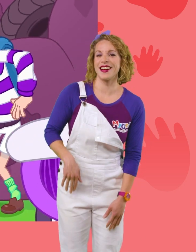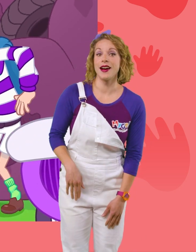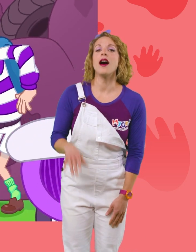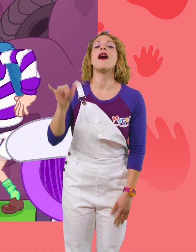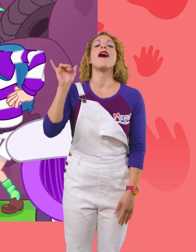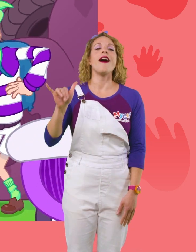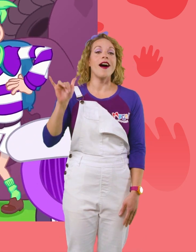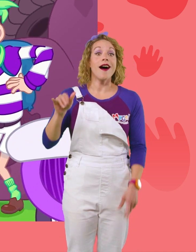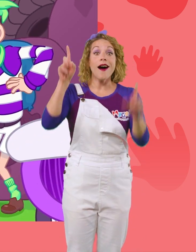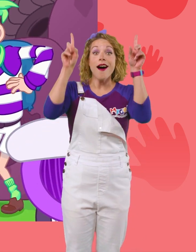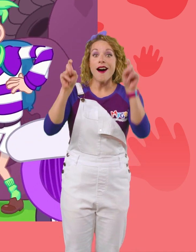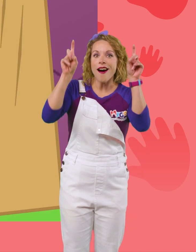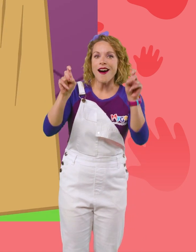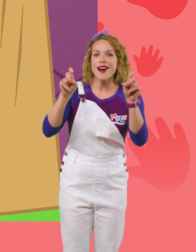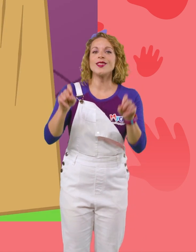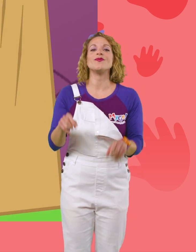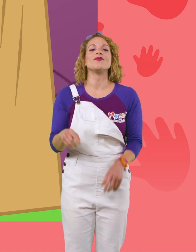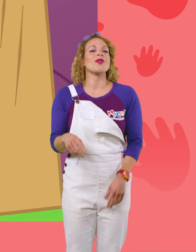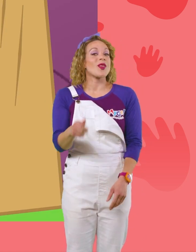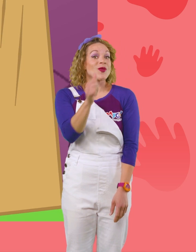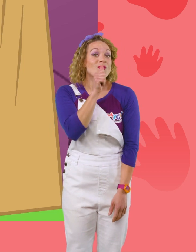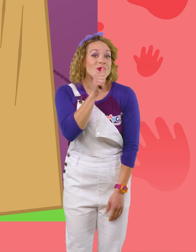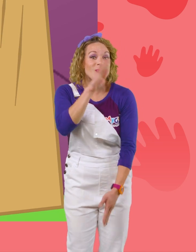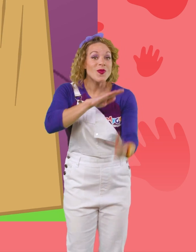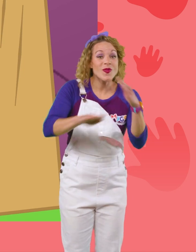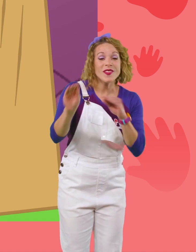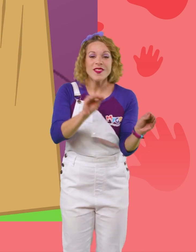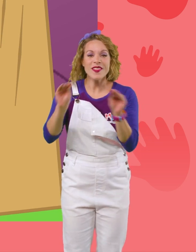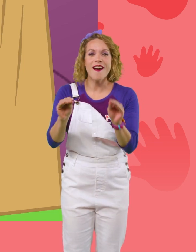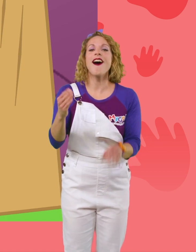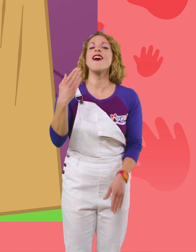Oh! To test out the super secret ninja move! Good idea!